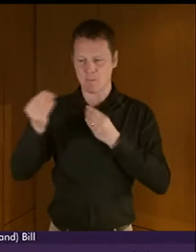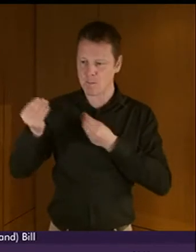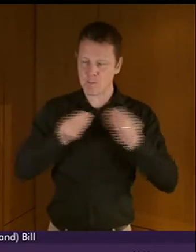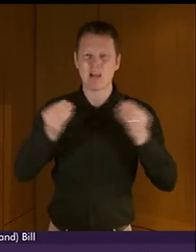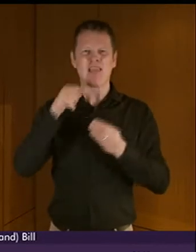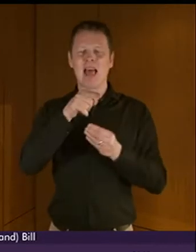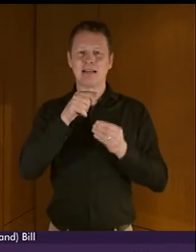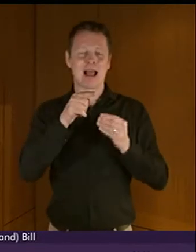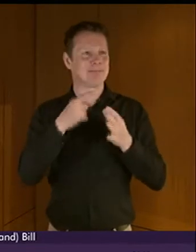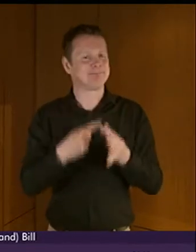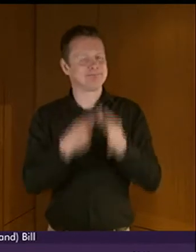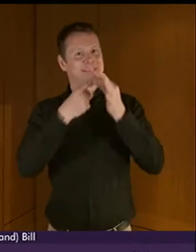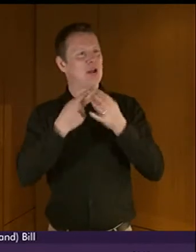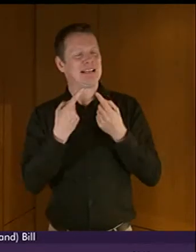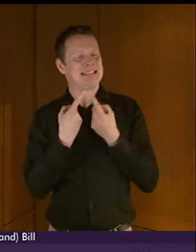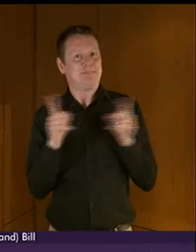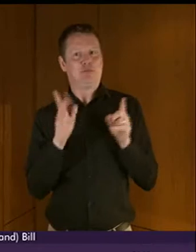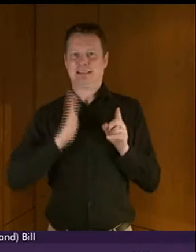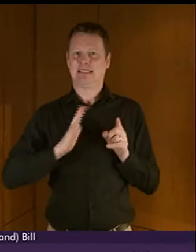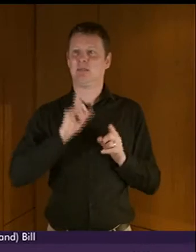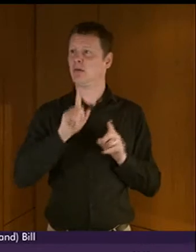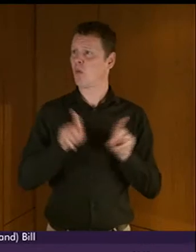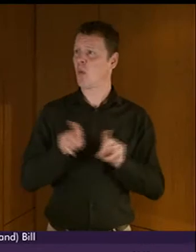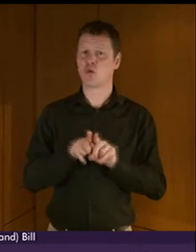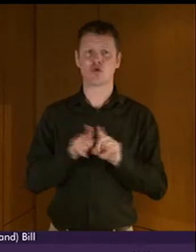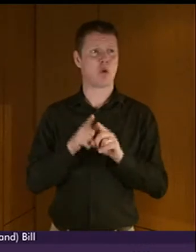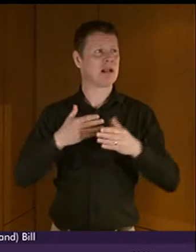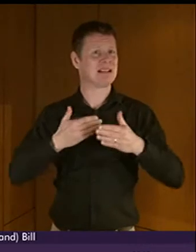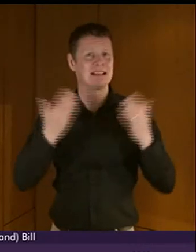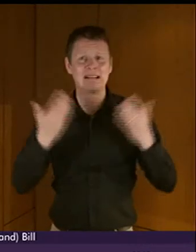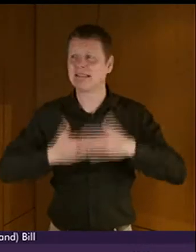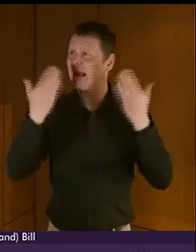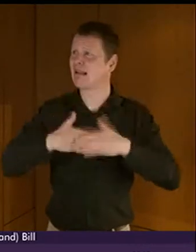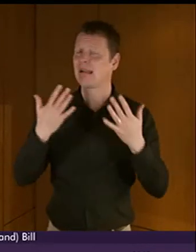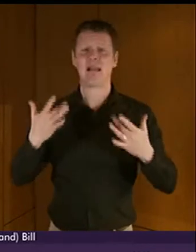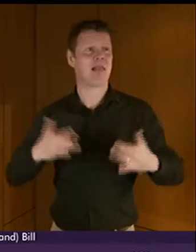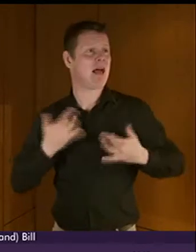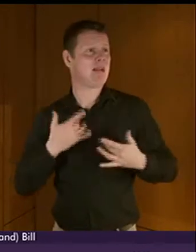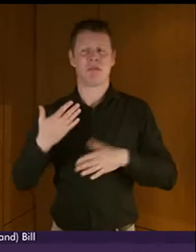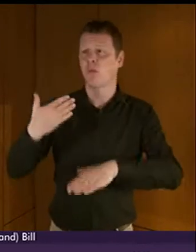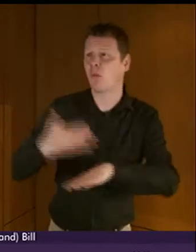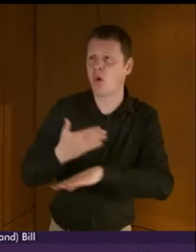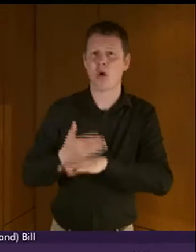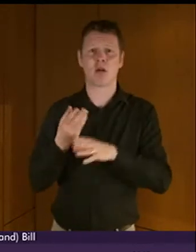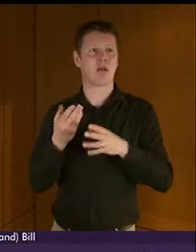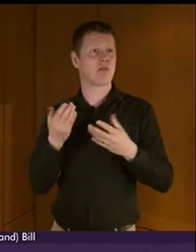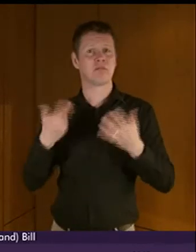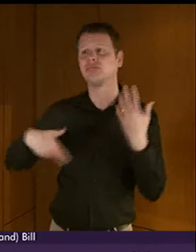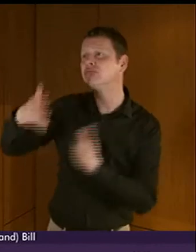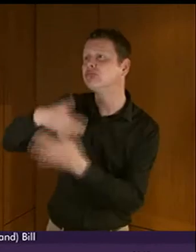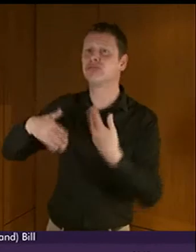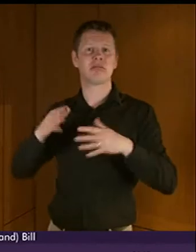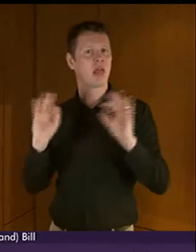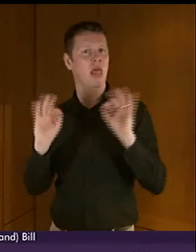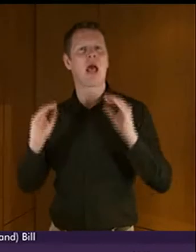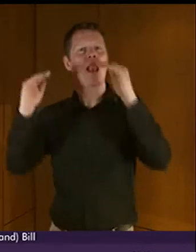environment. But, in social environments, in normal day-to-day commerce, perhaps there is less rigour required.